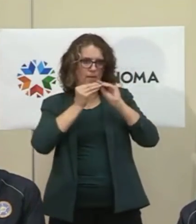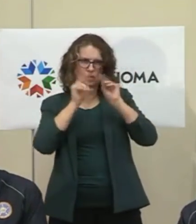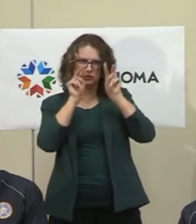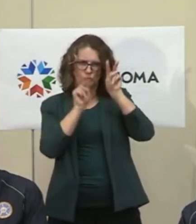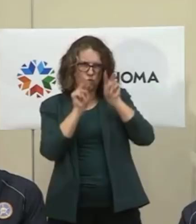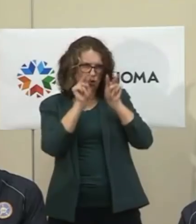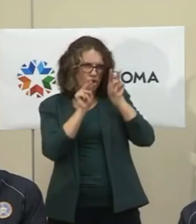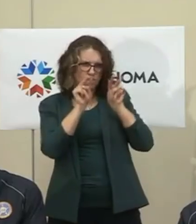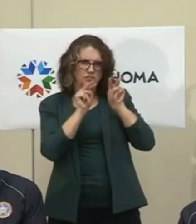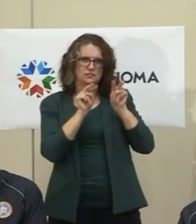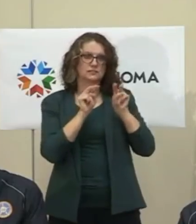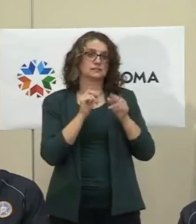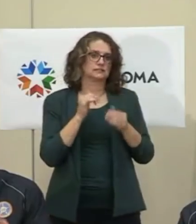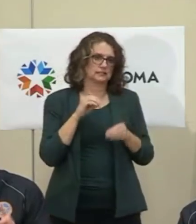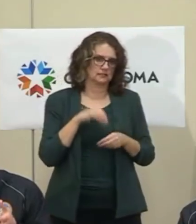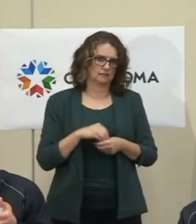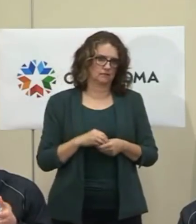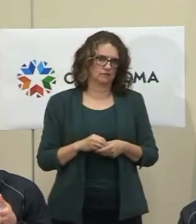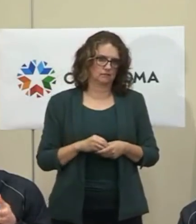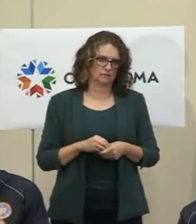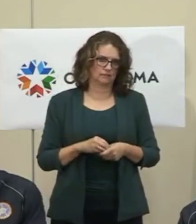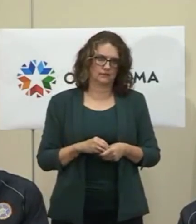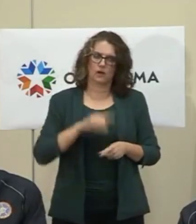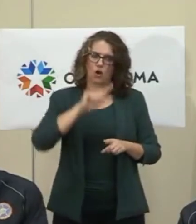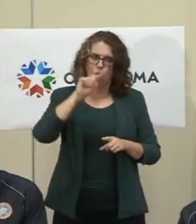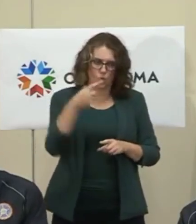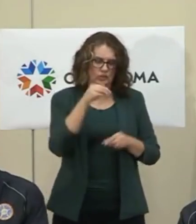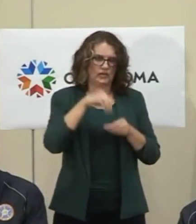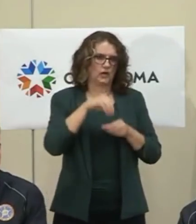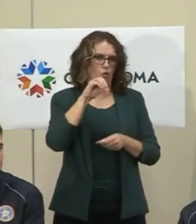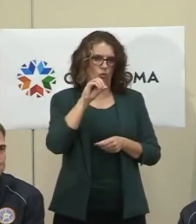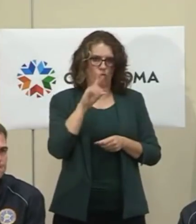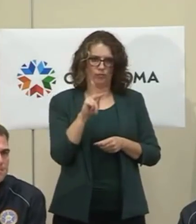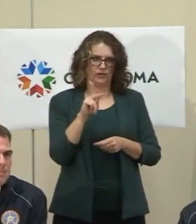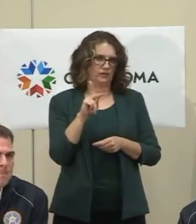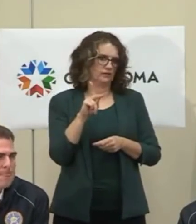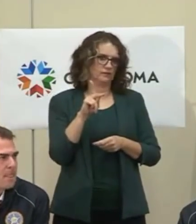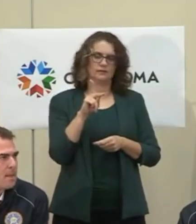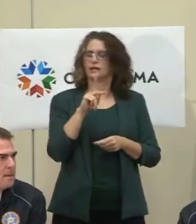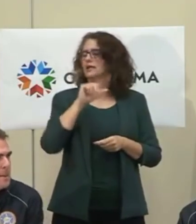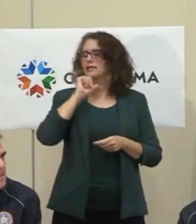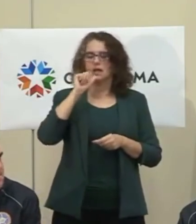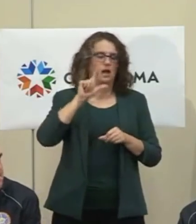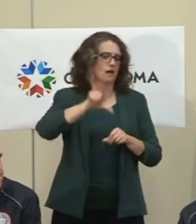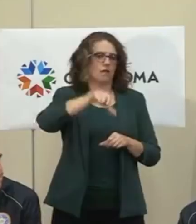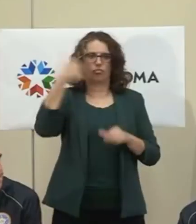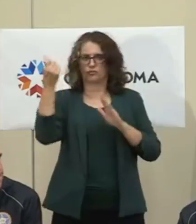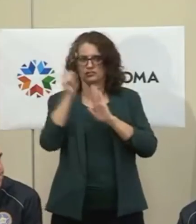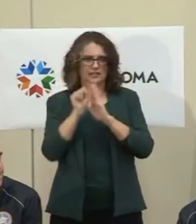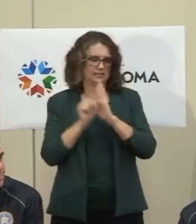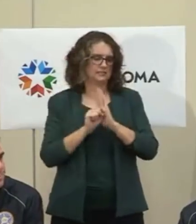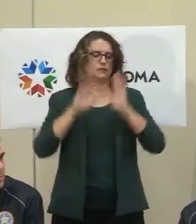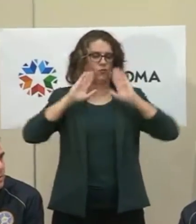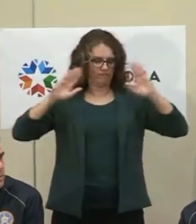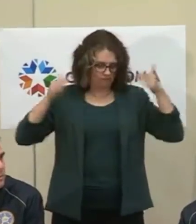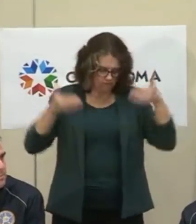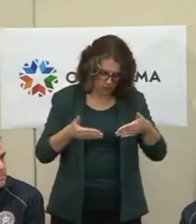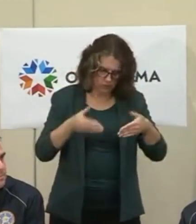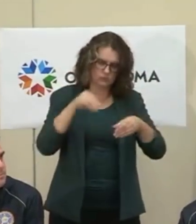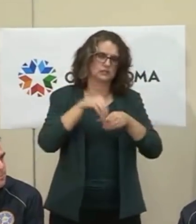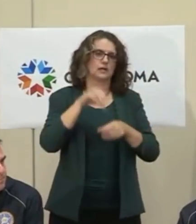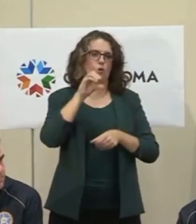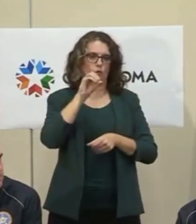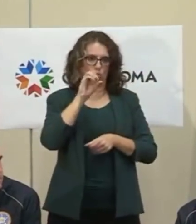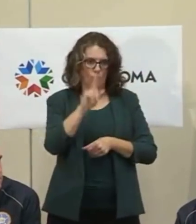that's in Oklahoma on what's best for our state. Governor, you mentioned four mobile testing